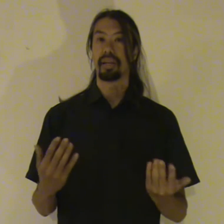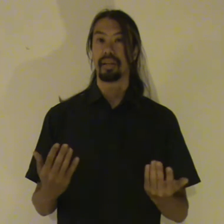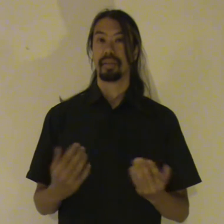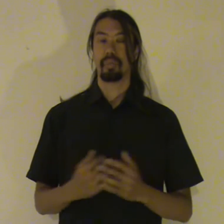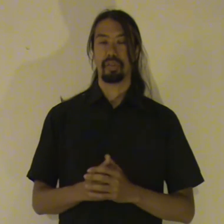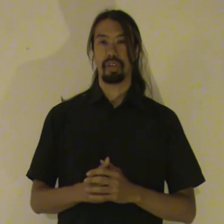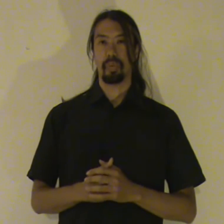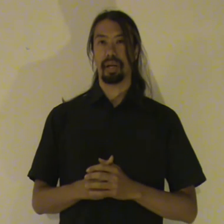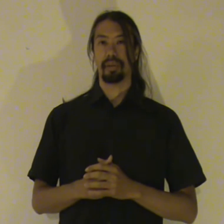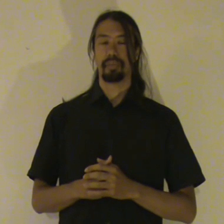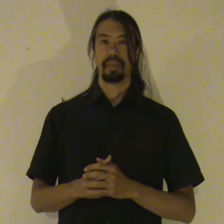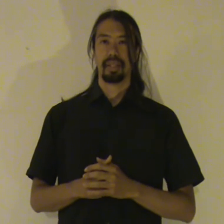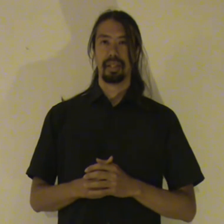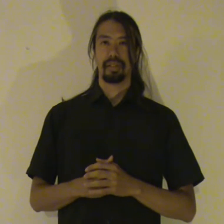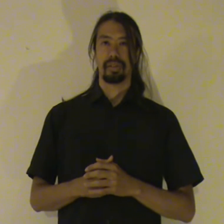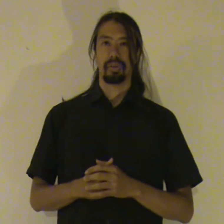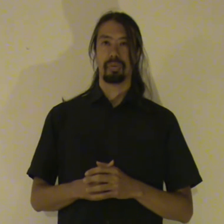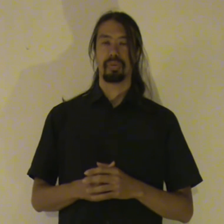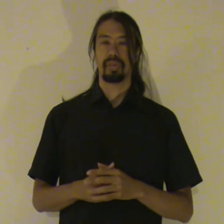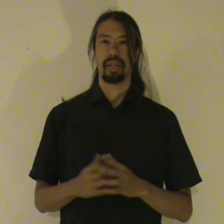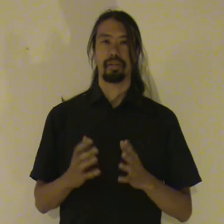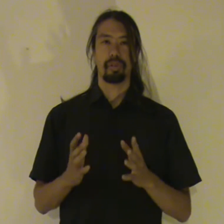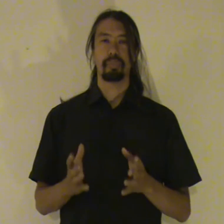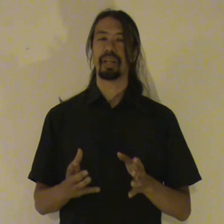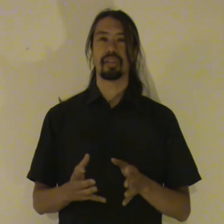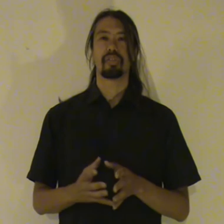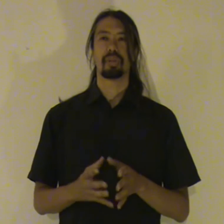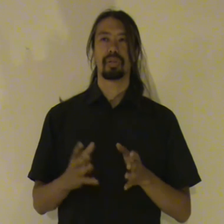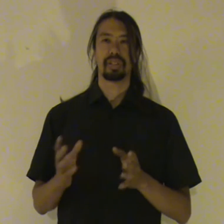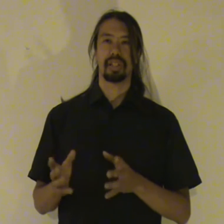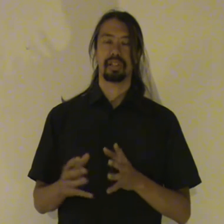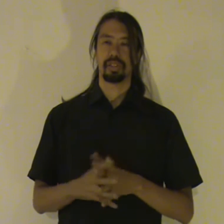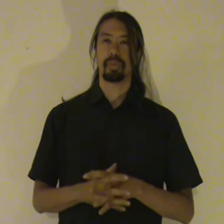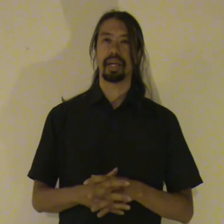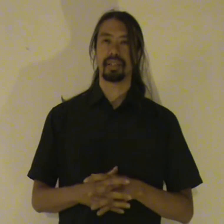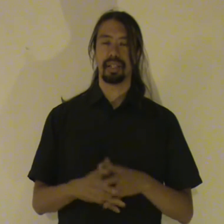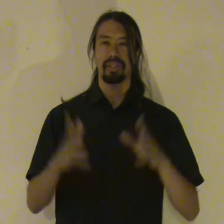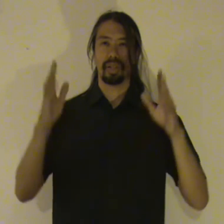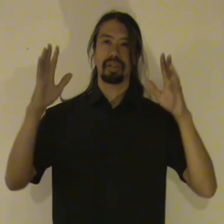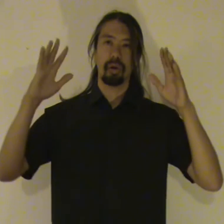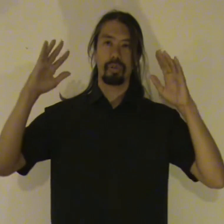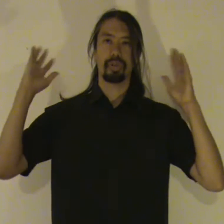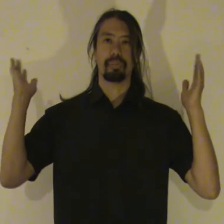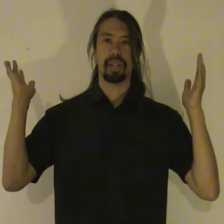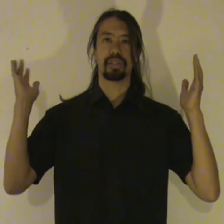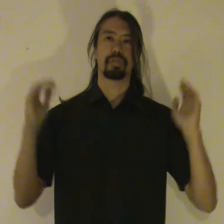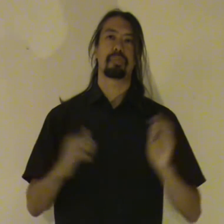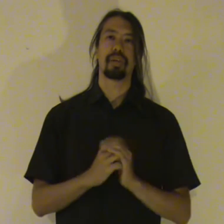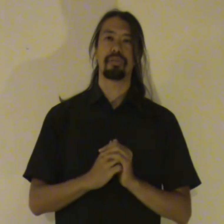once in a while. To take a few minutes between sessions. To meditate. To let go of all the impressions of the previous